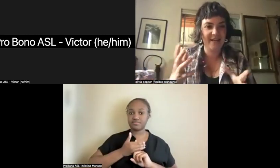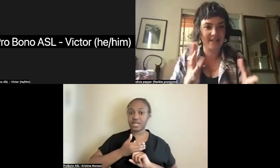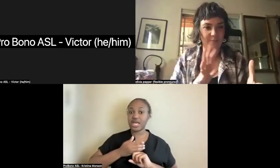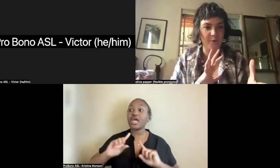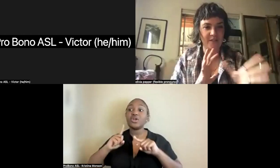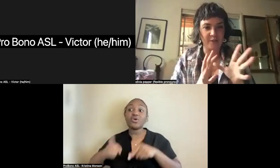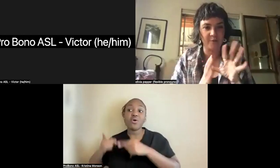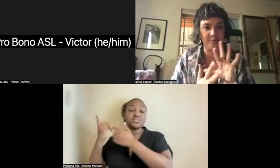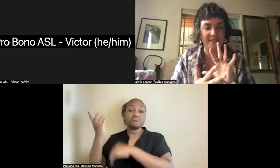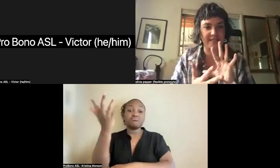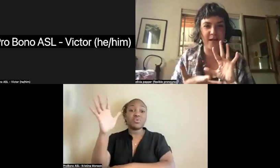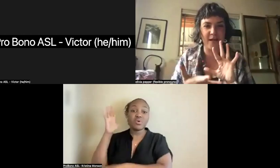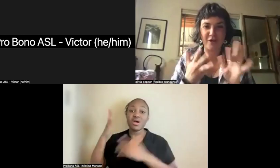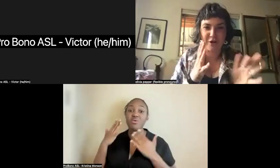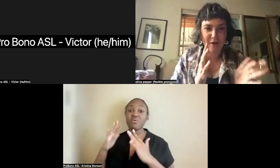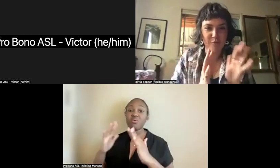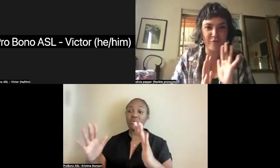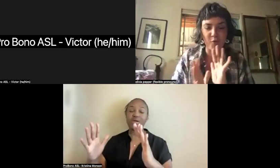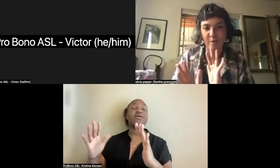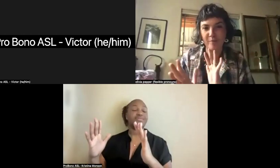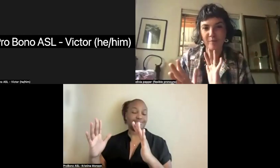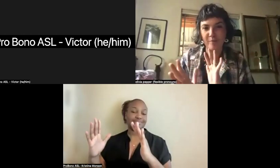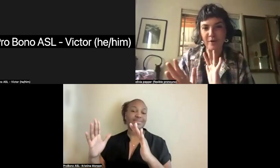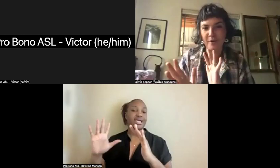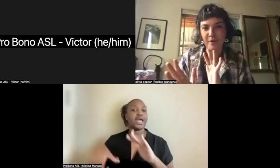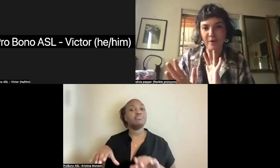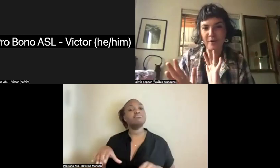explore this ritual space together and perform